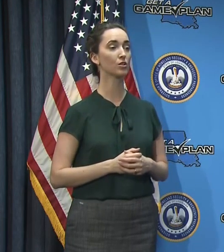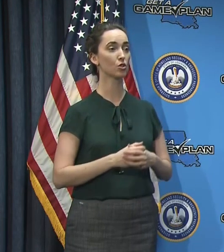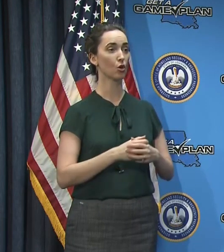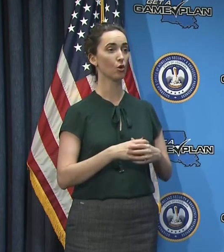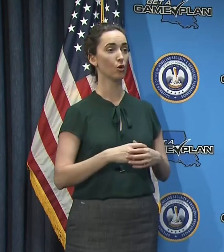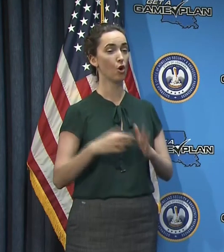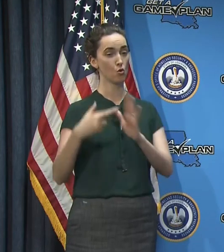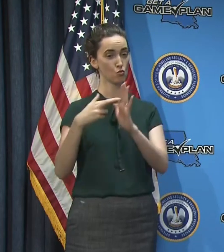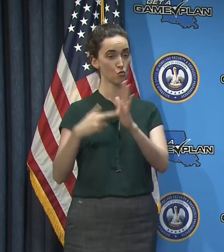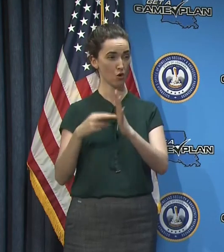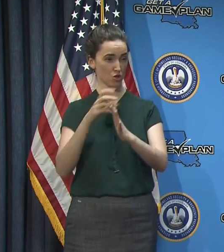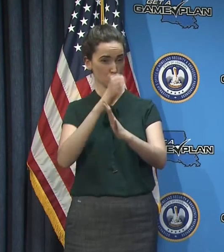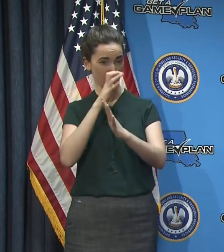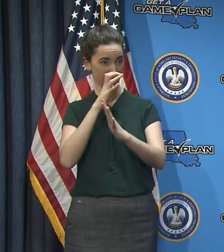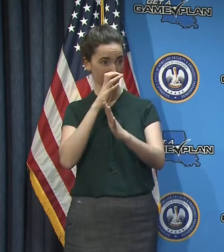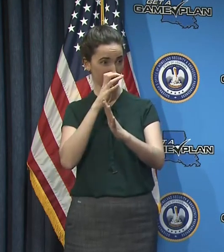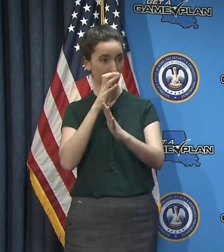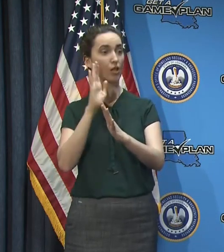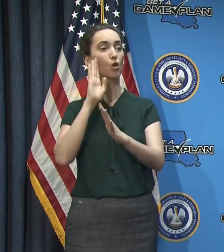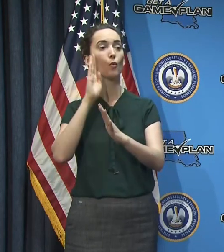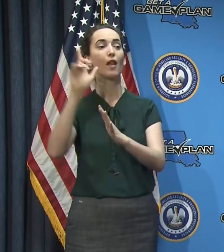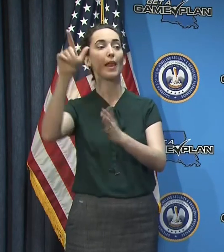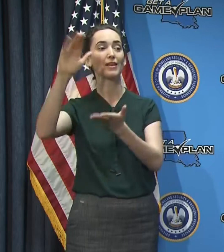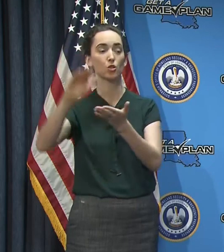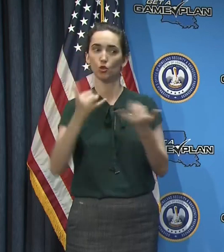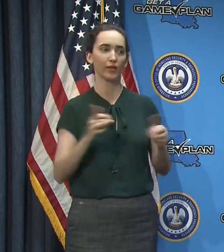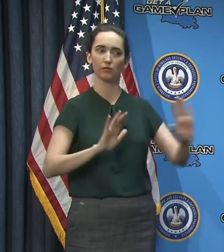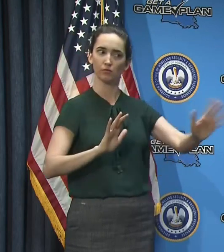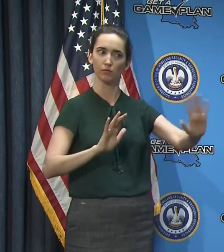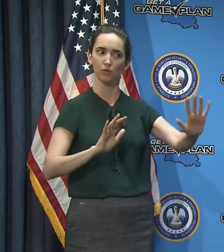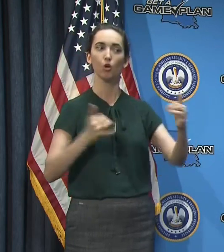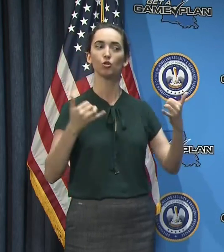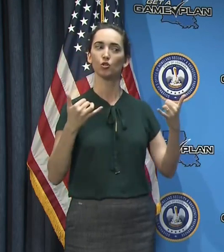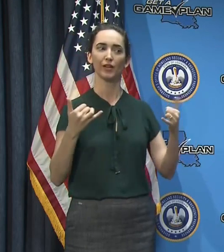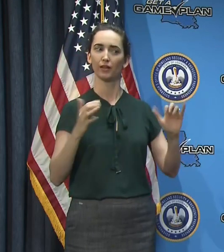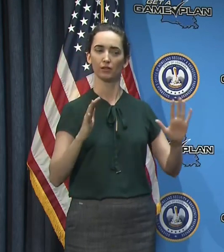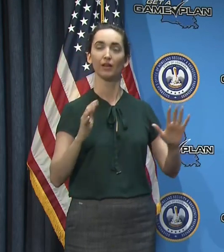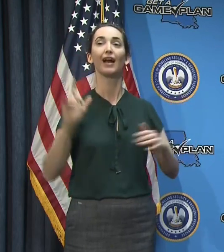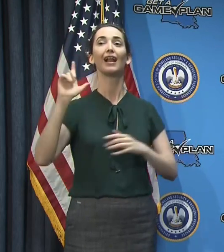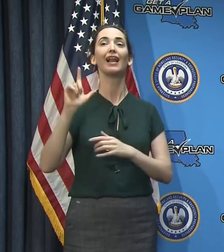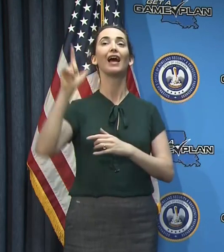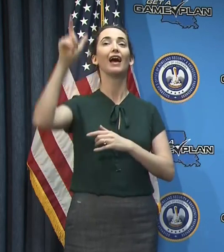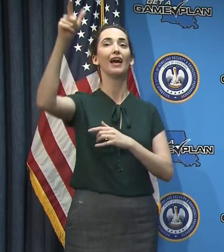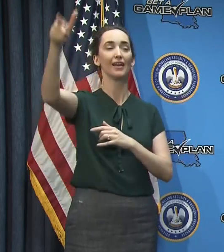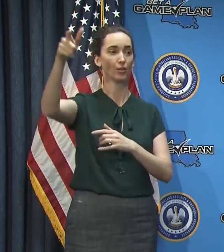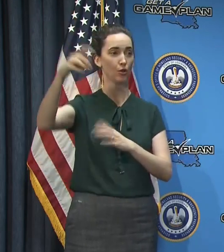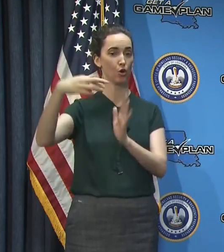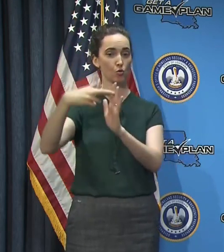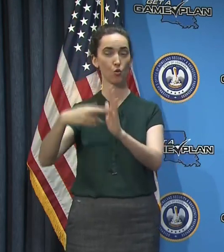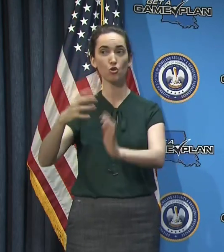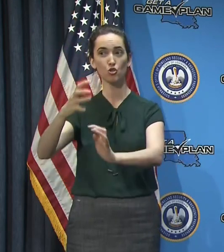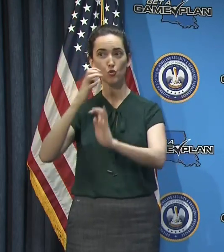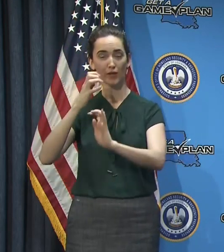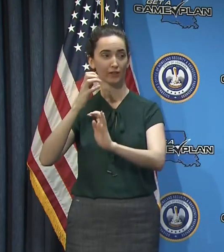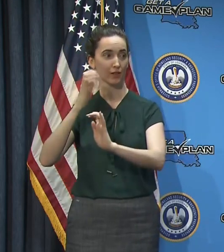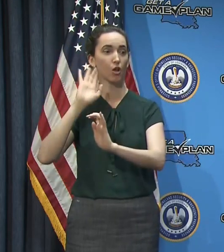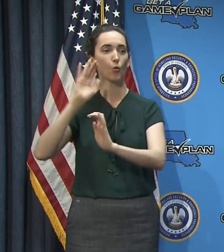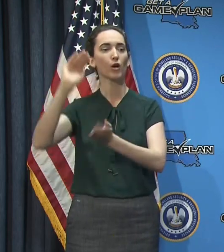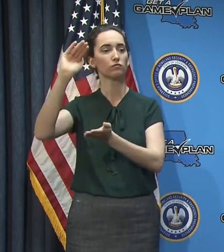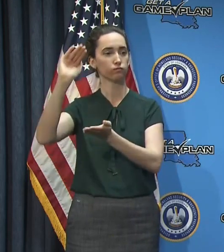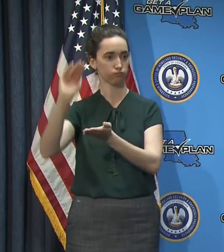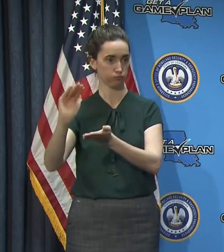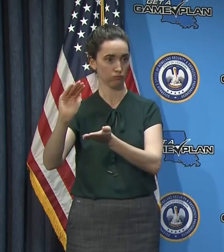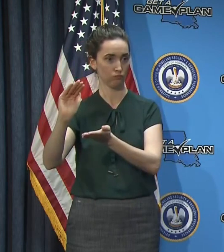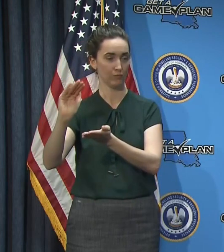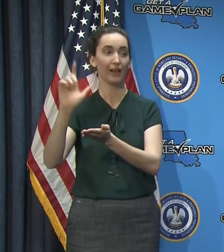restrictions, which we are not doing today. I'm not announcing that today. It's totally inappropriate at this point. Uh, we, we know we have a, a ways to